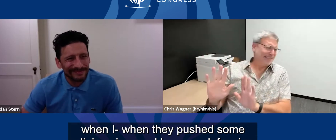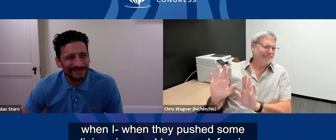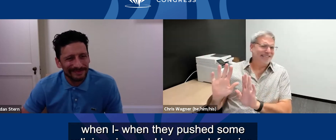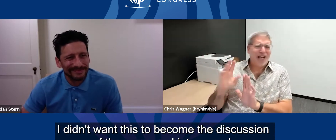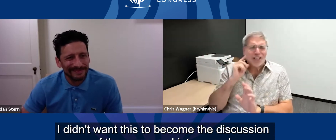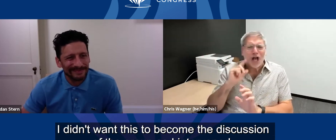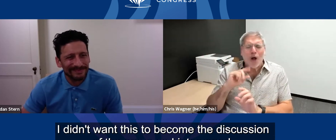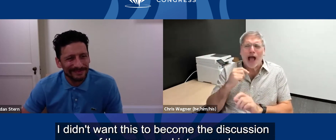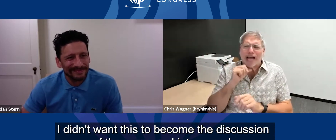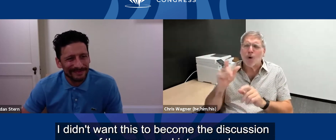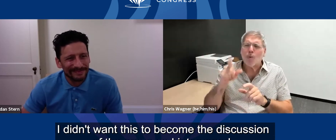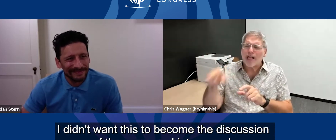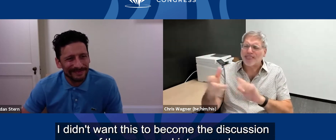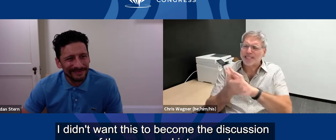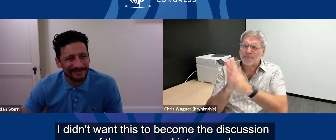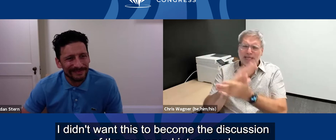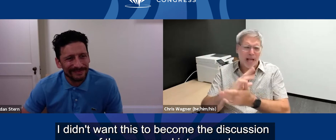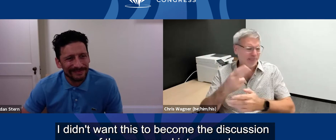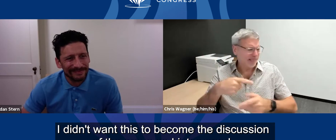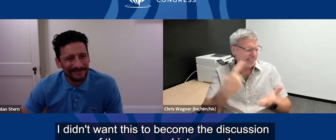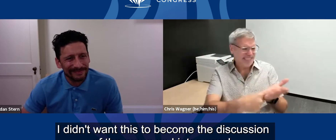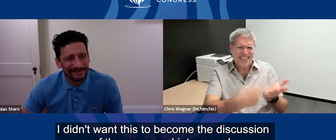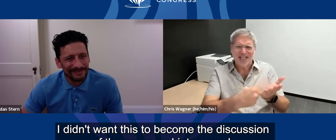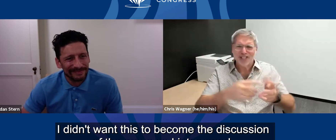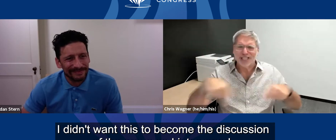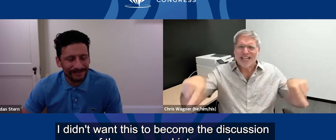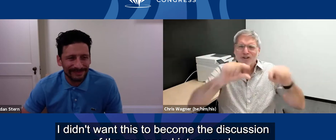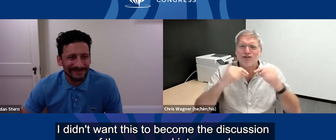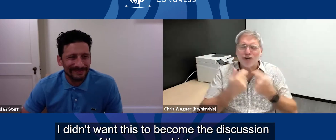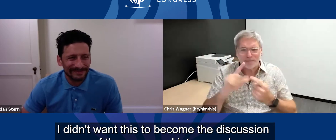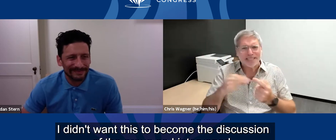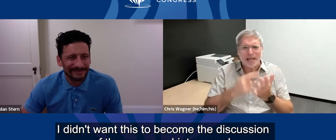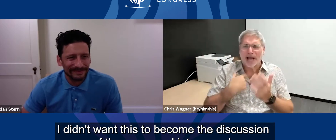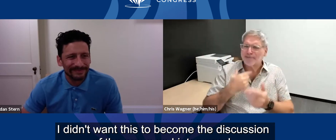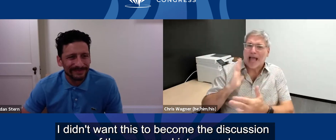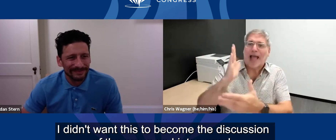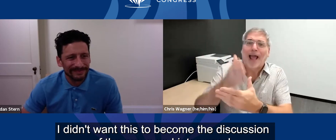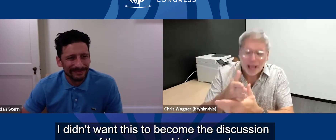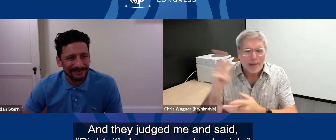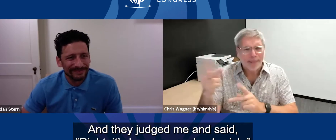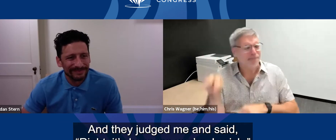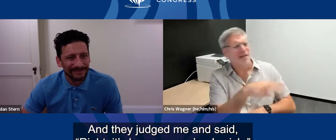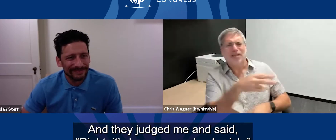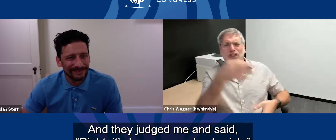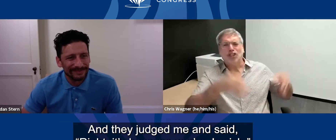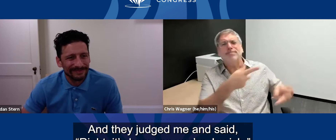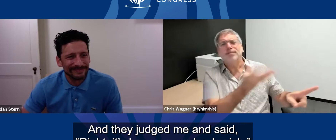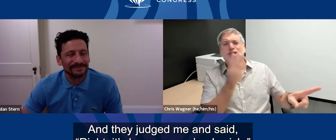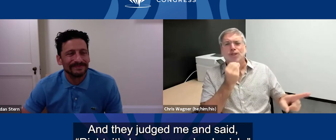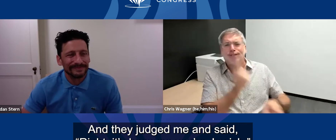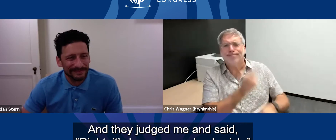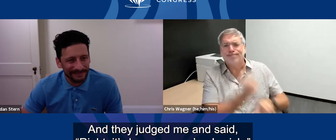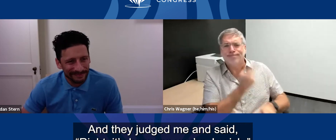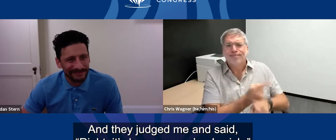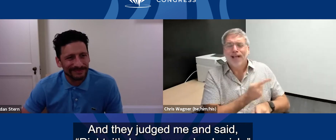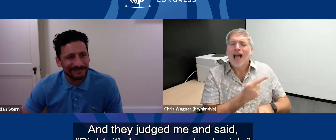I, I didn't want this to become the discussion of the group, so I intervened. And they judged me and